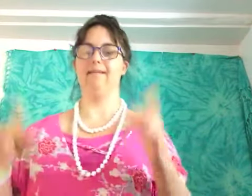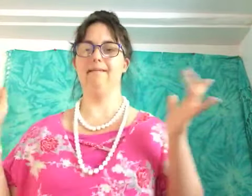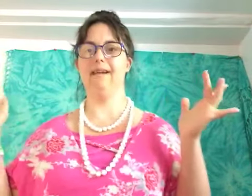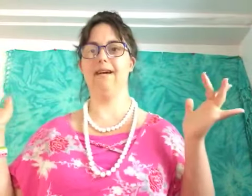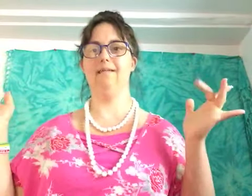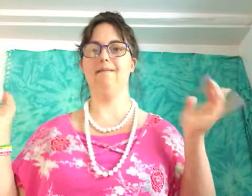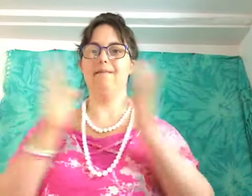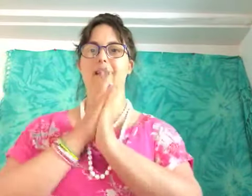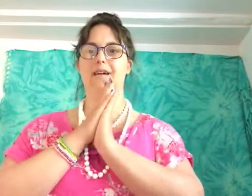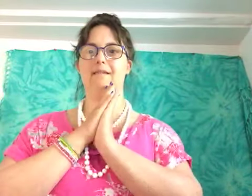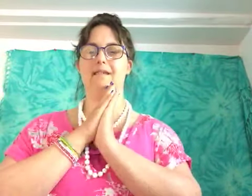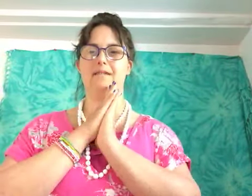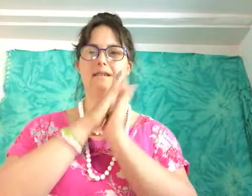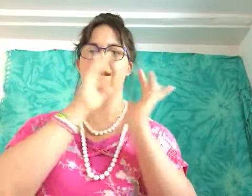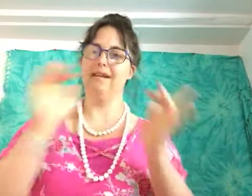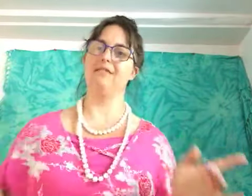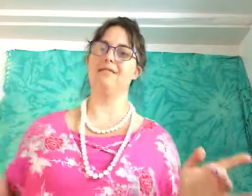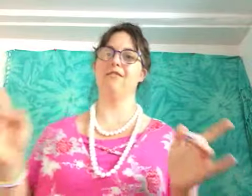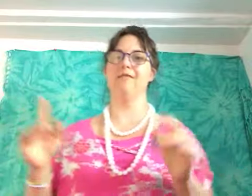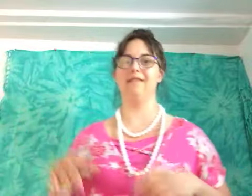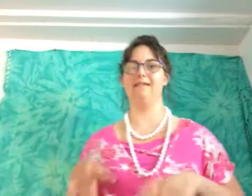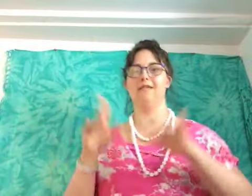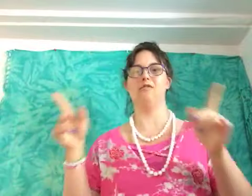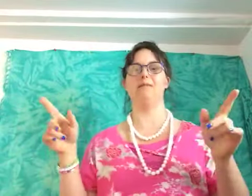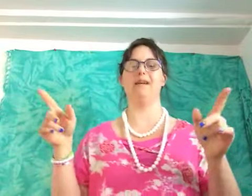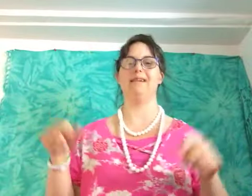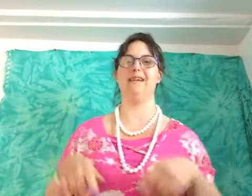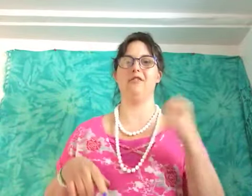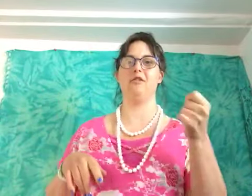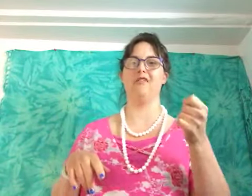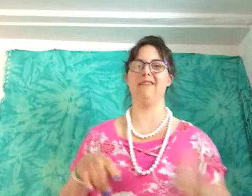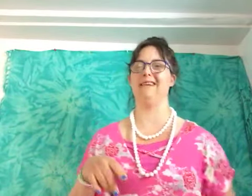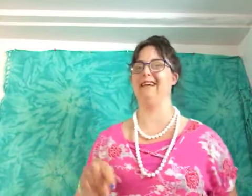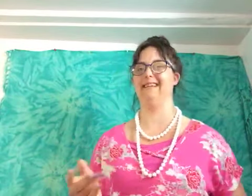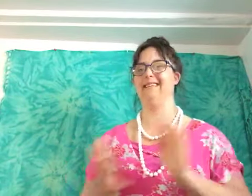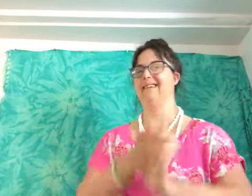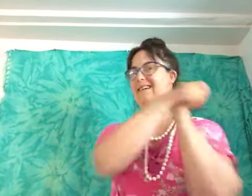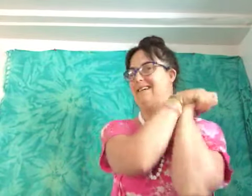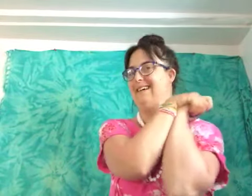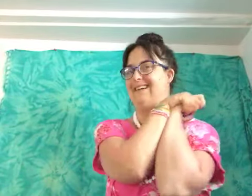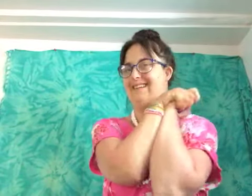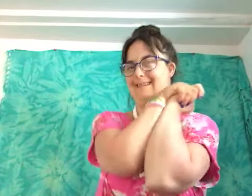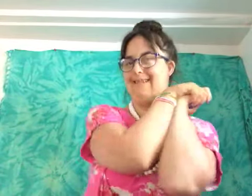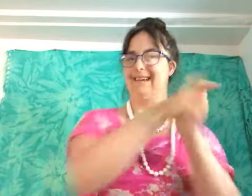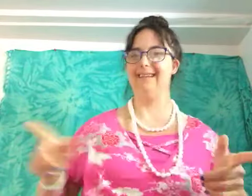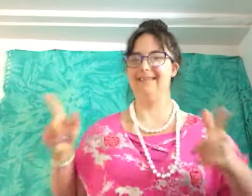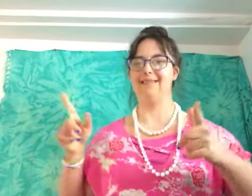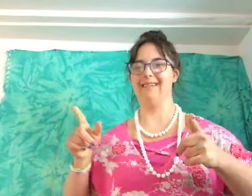get yourself a cozy blanket and coffee and let's get started